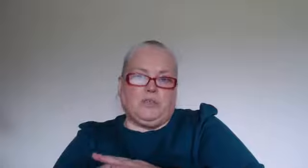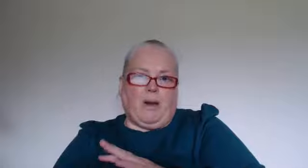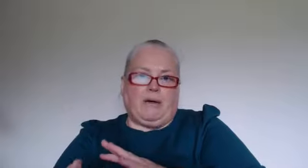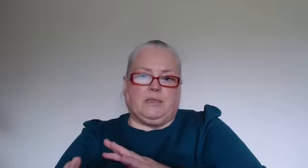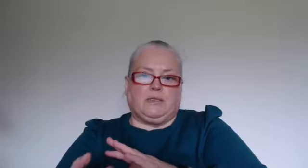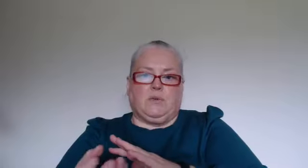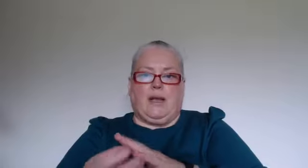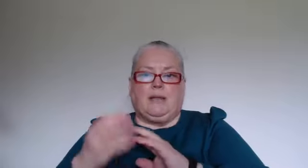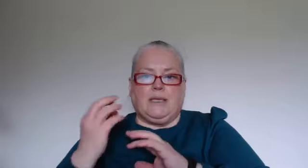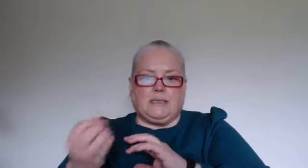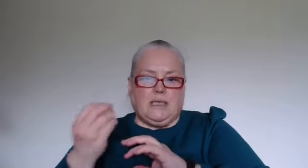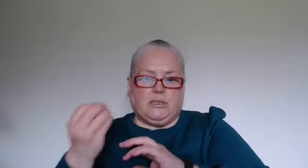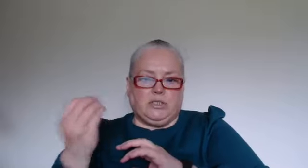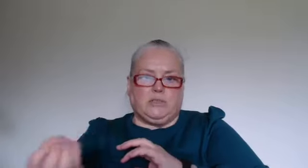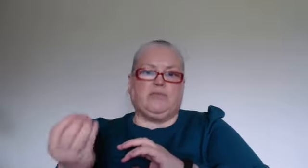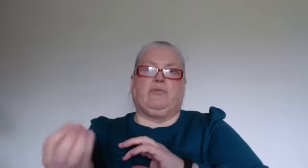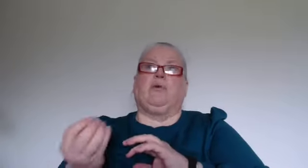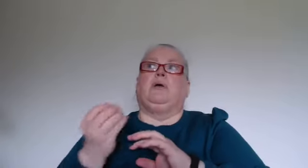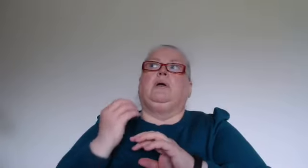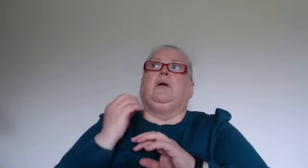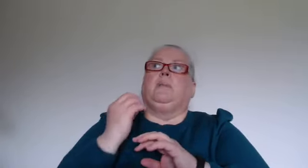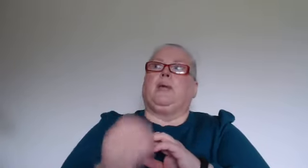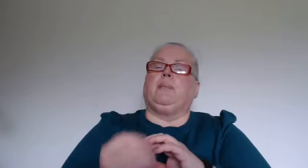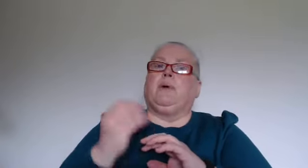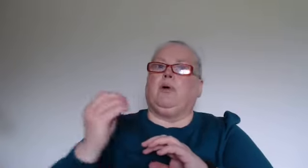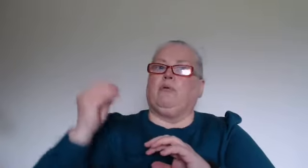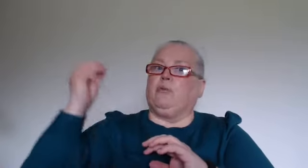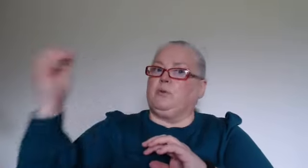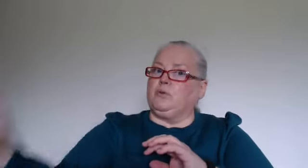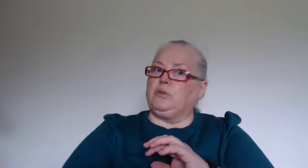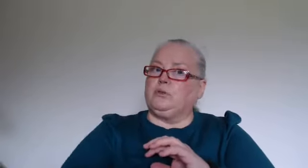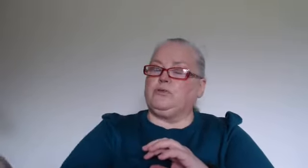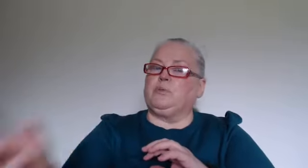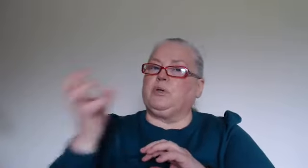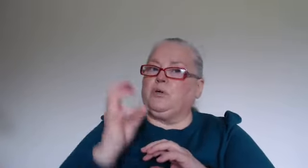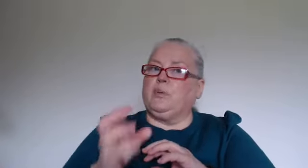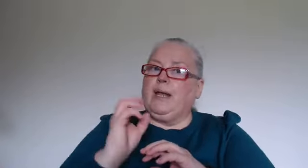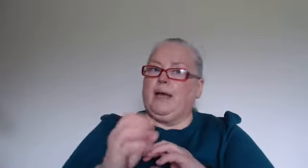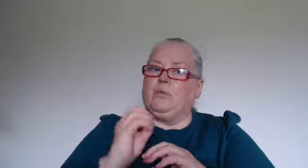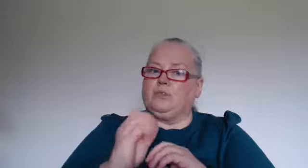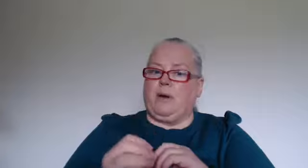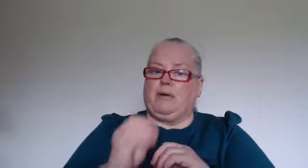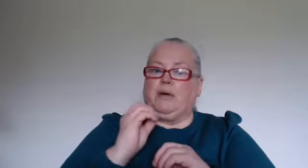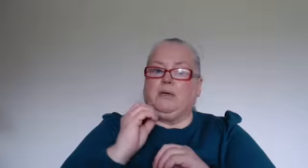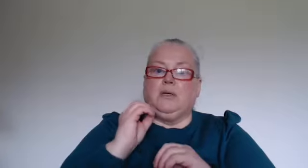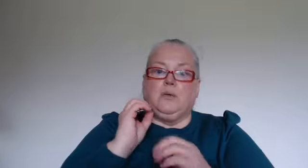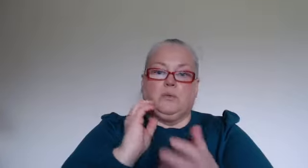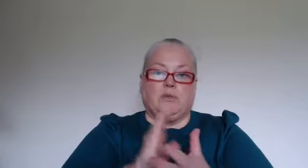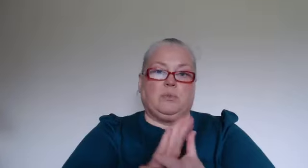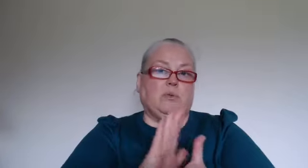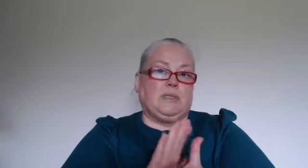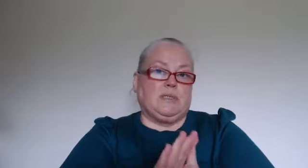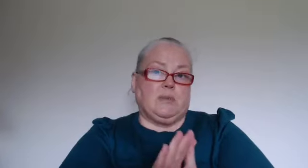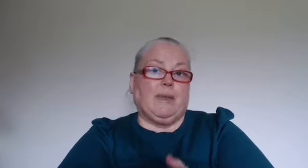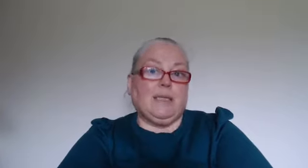barriers as well and that's not just for people coming from another country but there could be a language barrier with somebody with a disability.